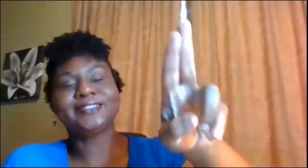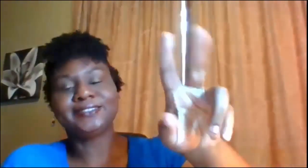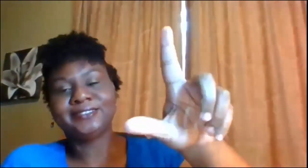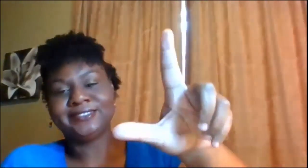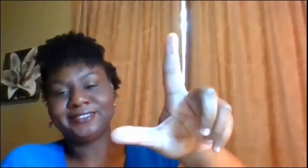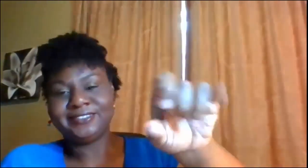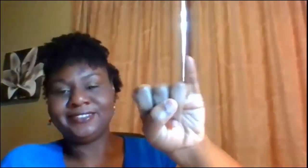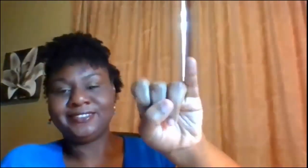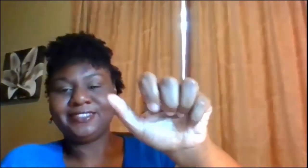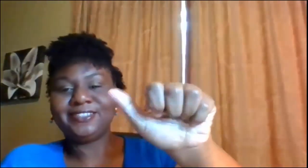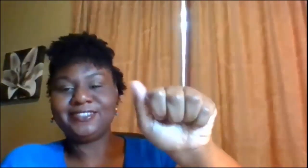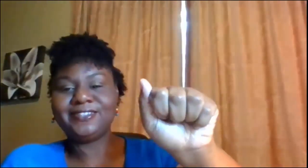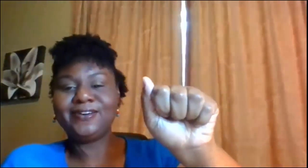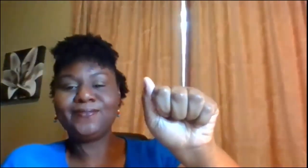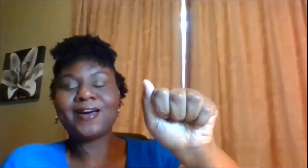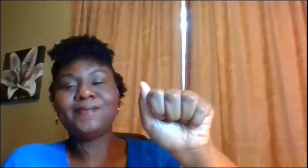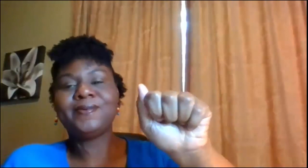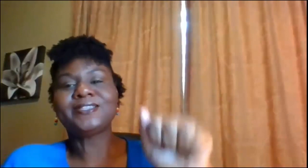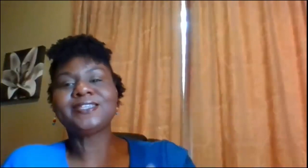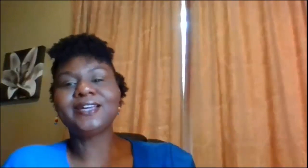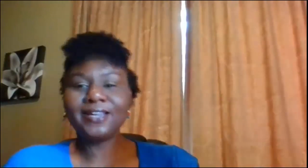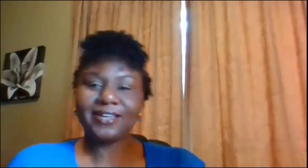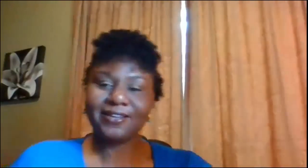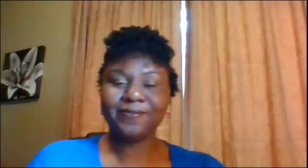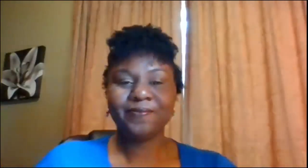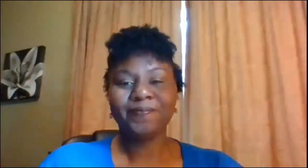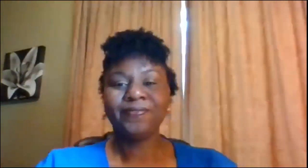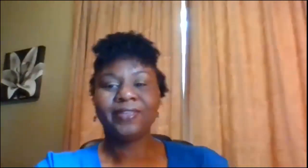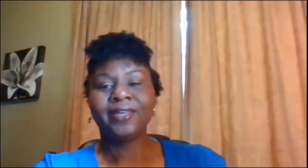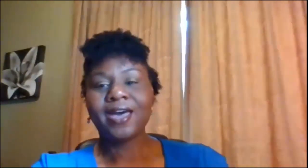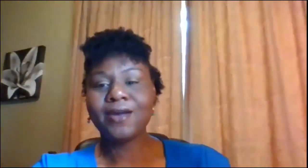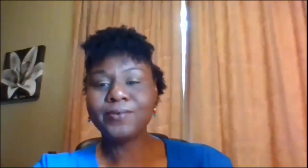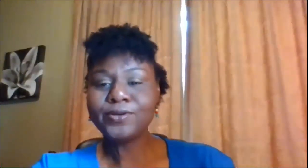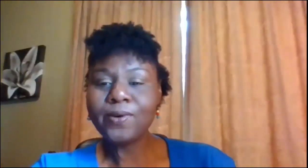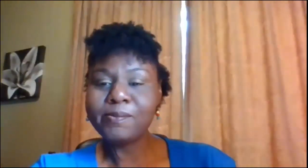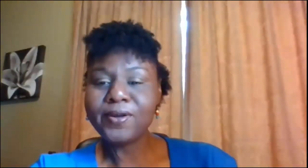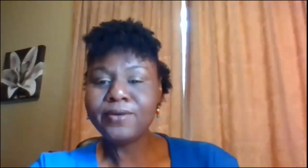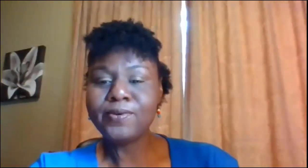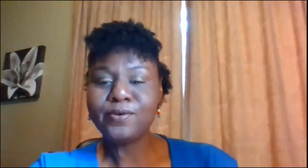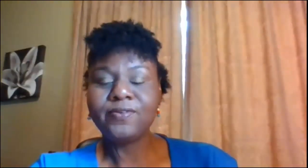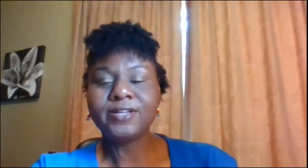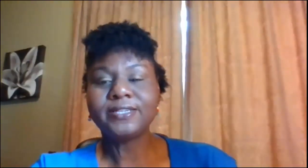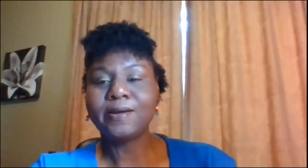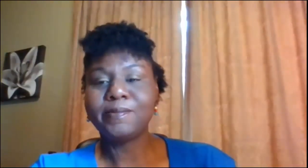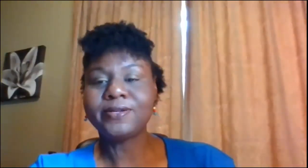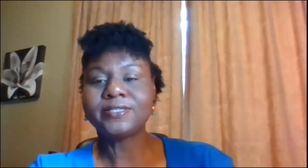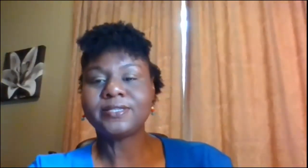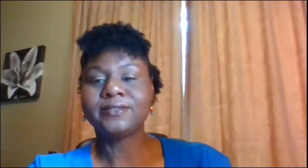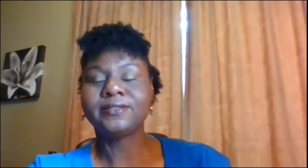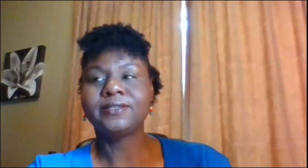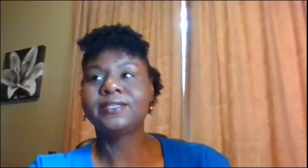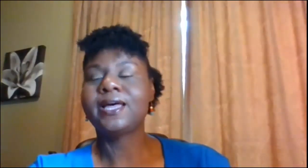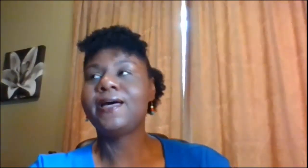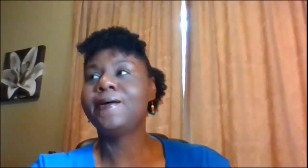Julia Roberts good all right we'll do one more then we'll move on to numbers um